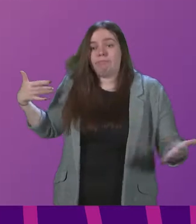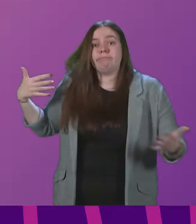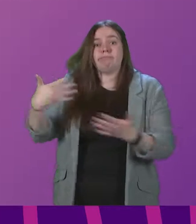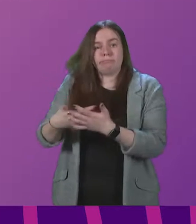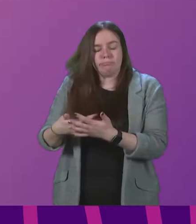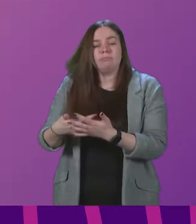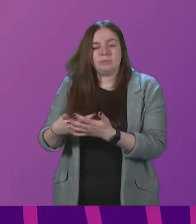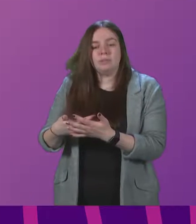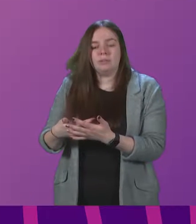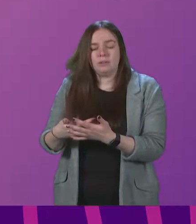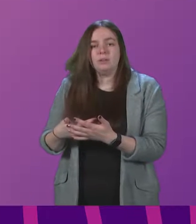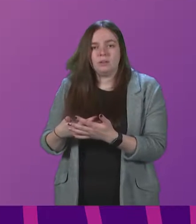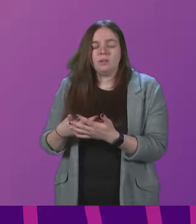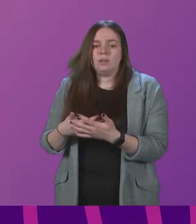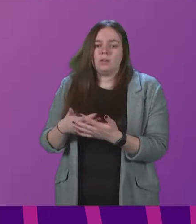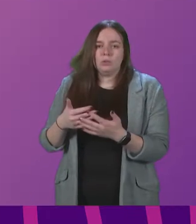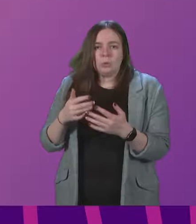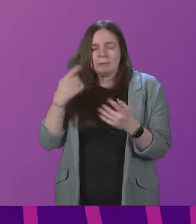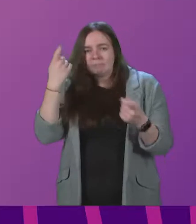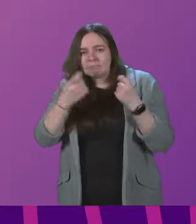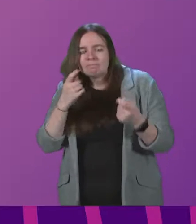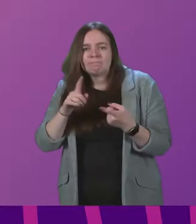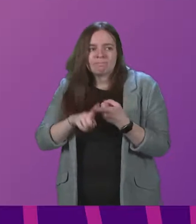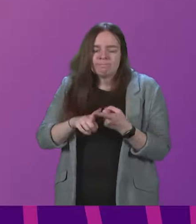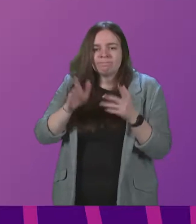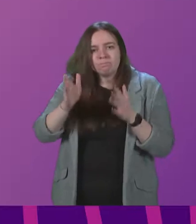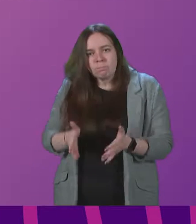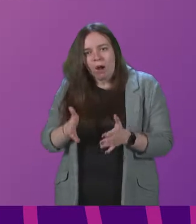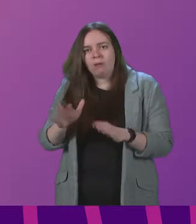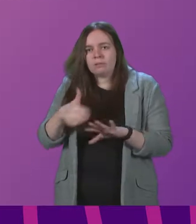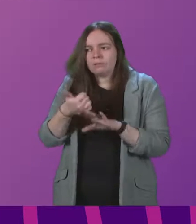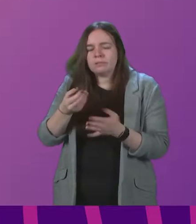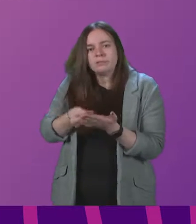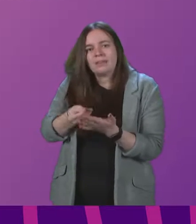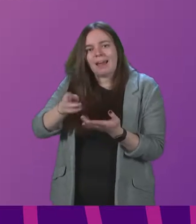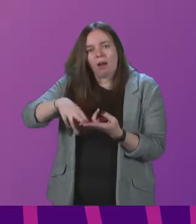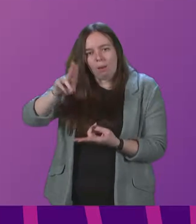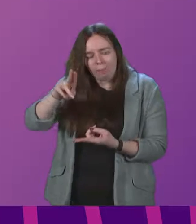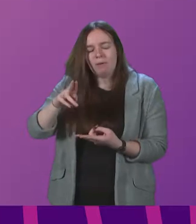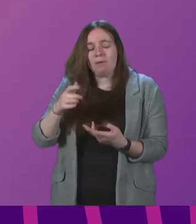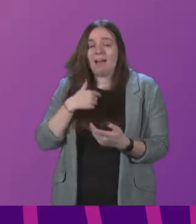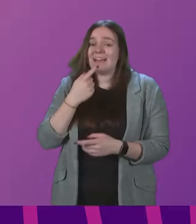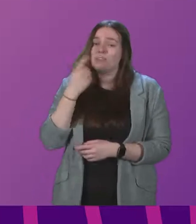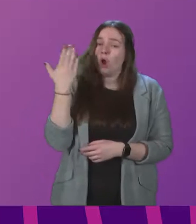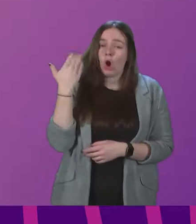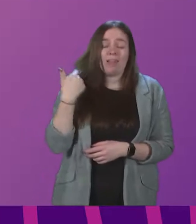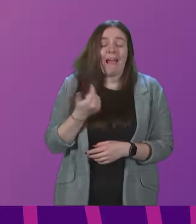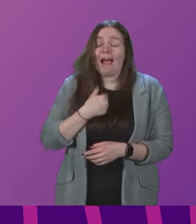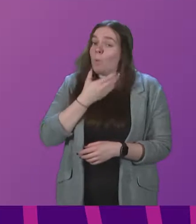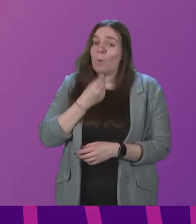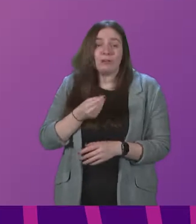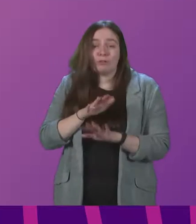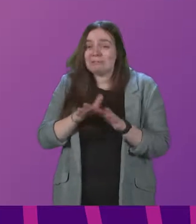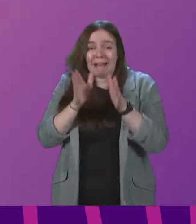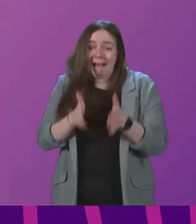to the necessity to introduce a fares increase. And I, as I said earlier, I wish it wasn't necessary, but I'm